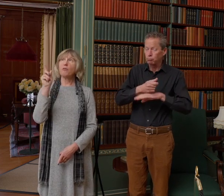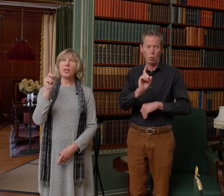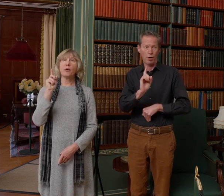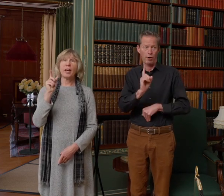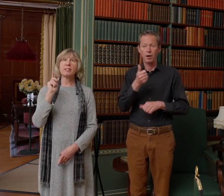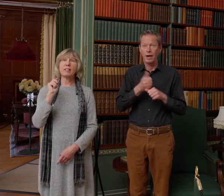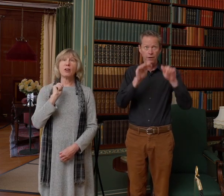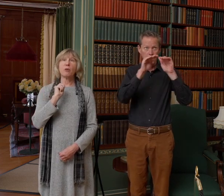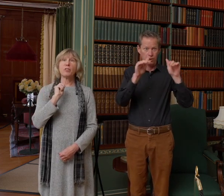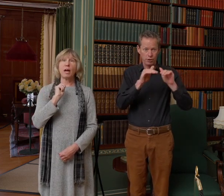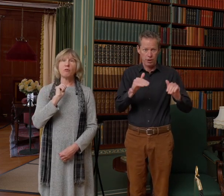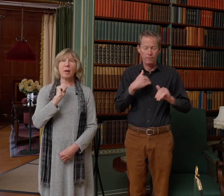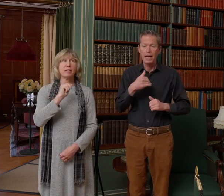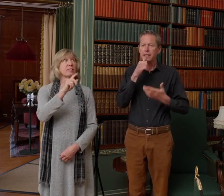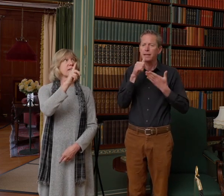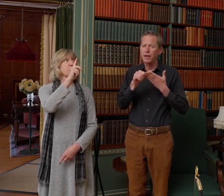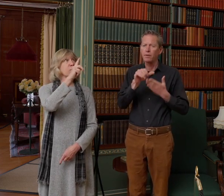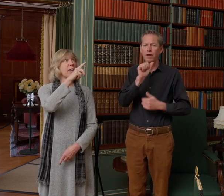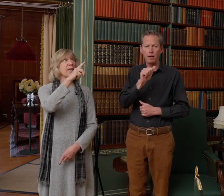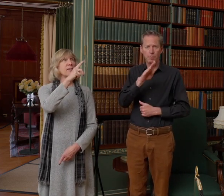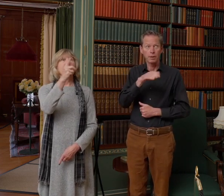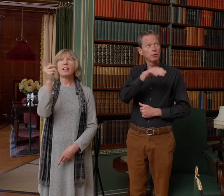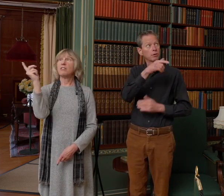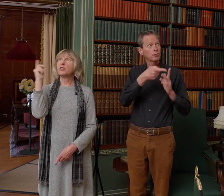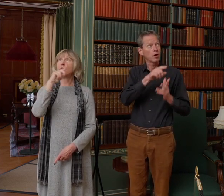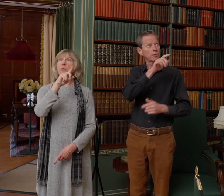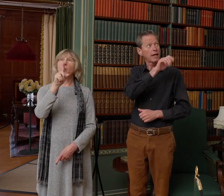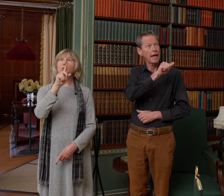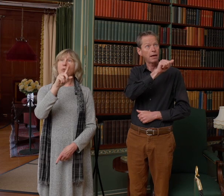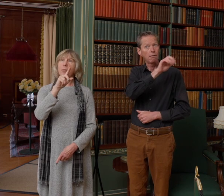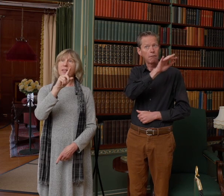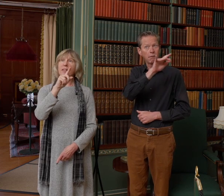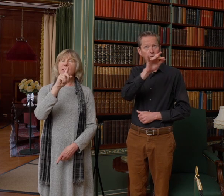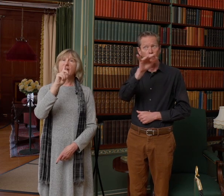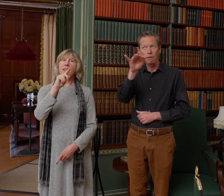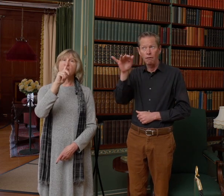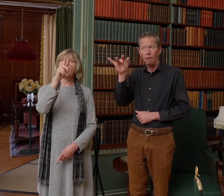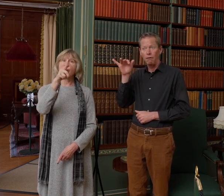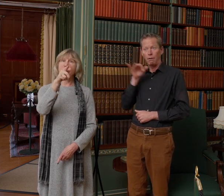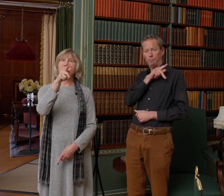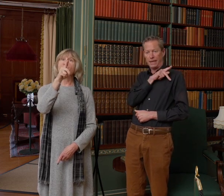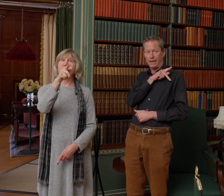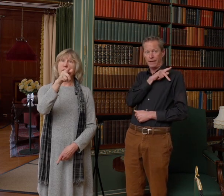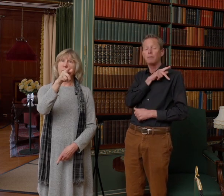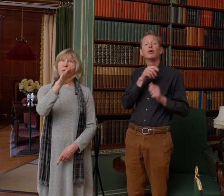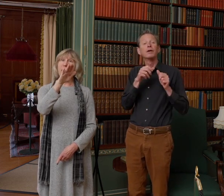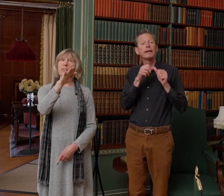here has a letter of the alphabet. It starts with A and in this room goes through P. It continues in the living room on the